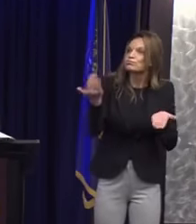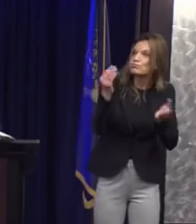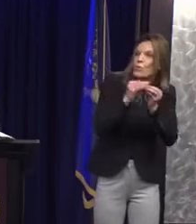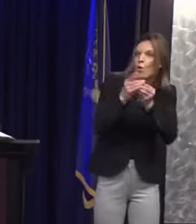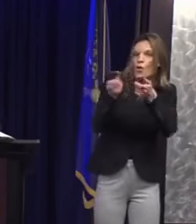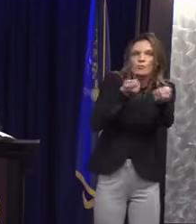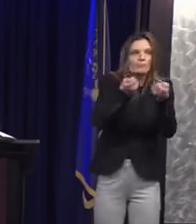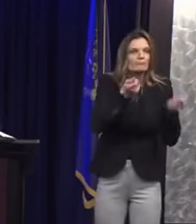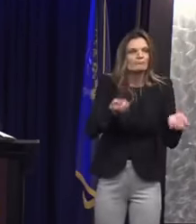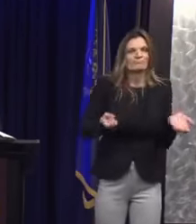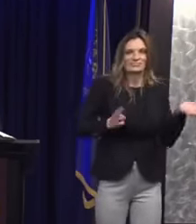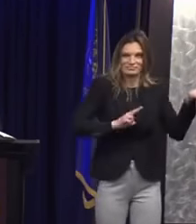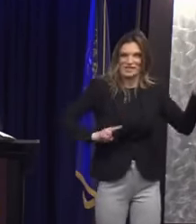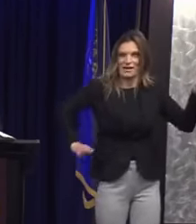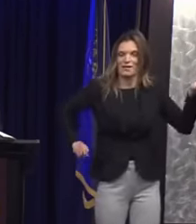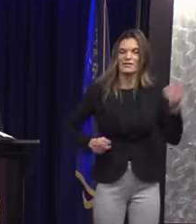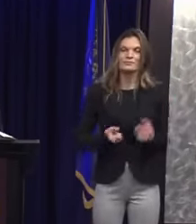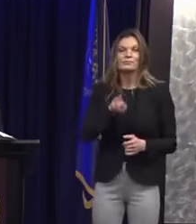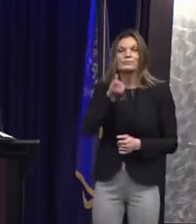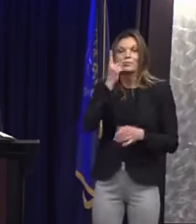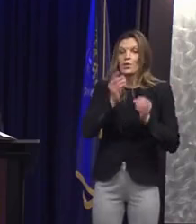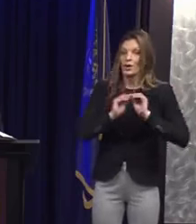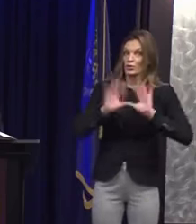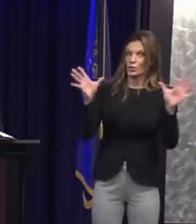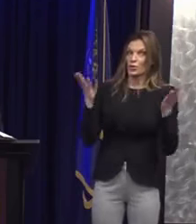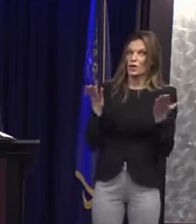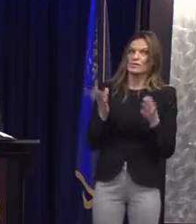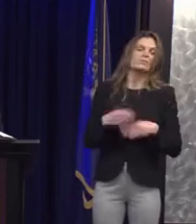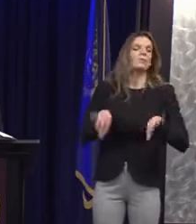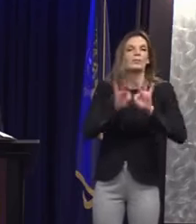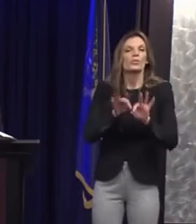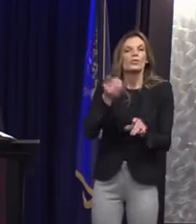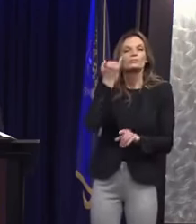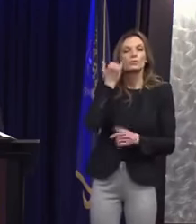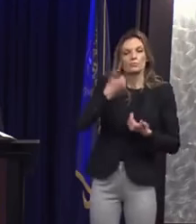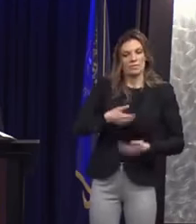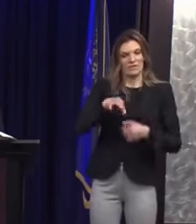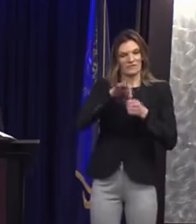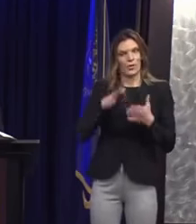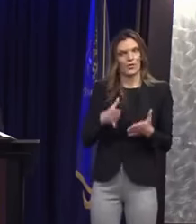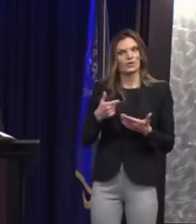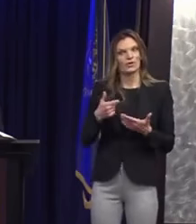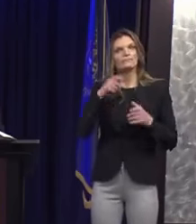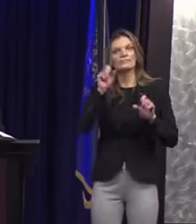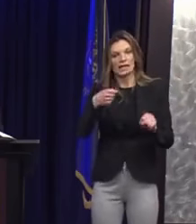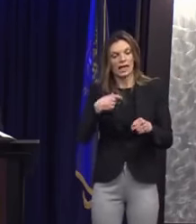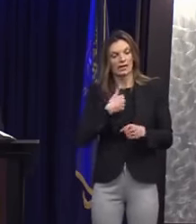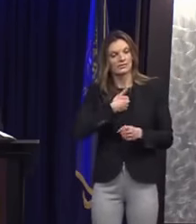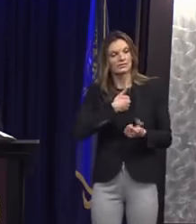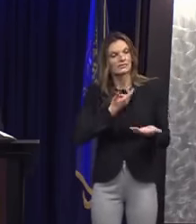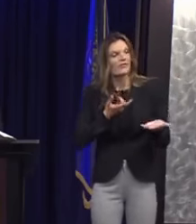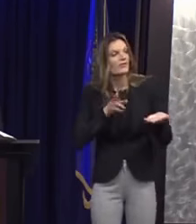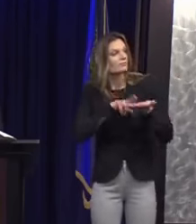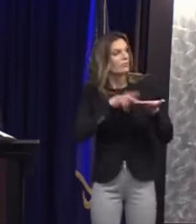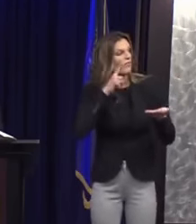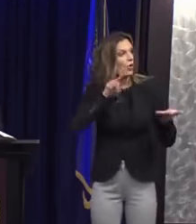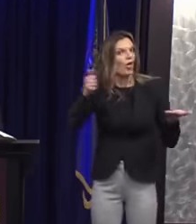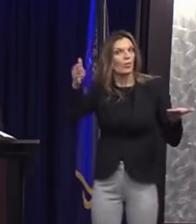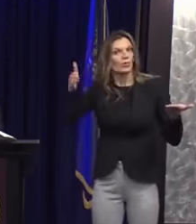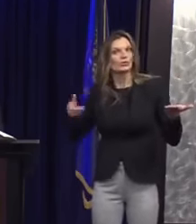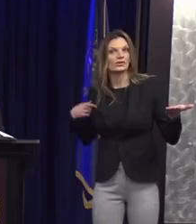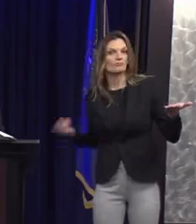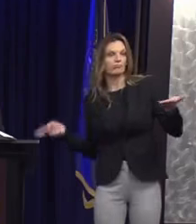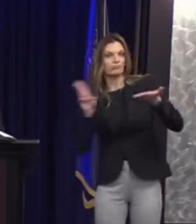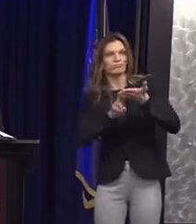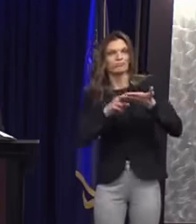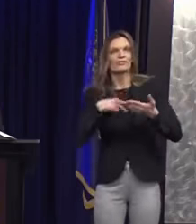is clear that a voter cannot sign someone else's name to a ballot question petition, that a person